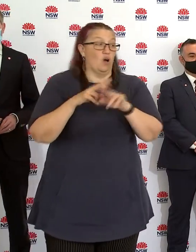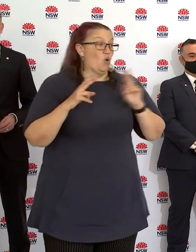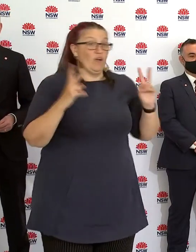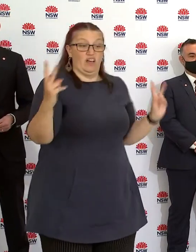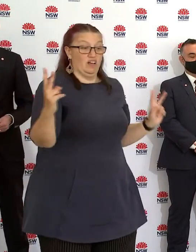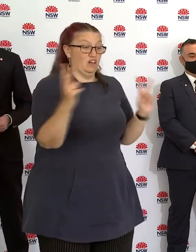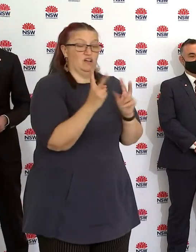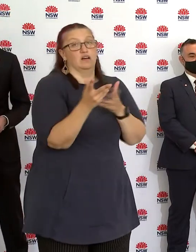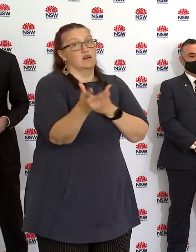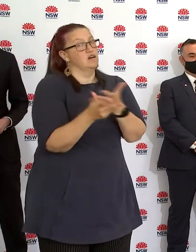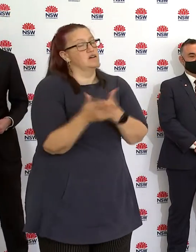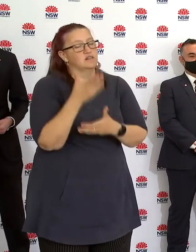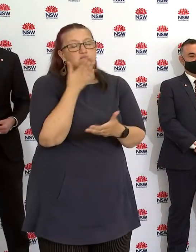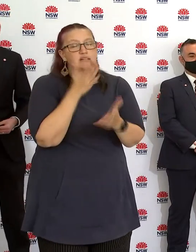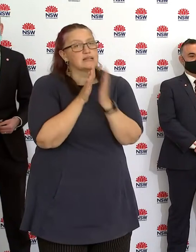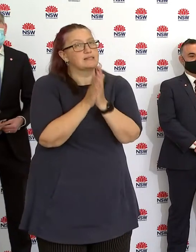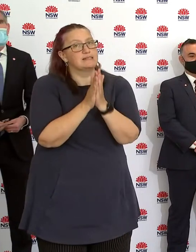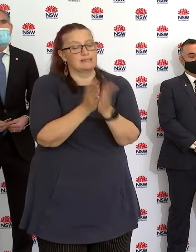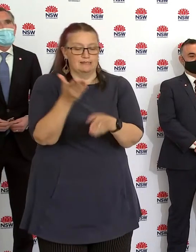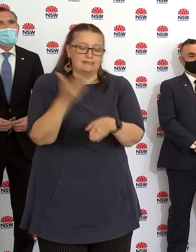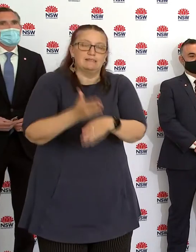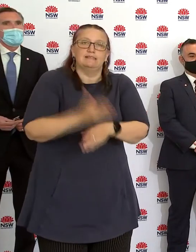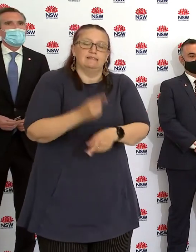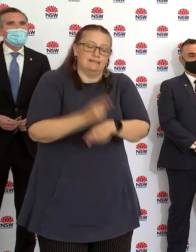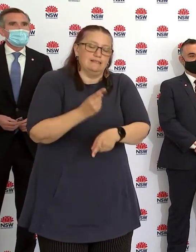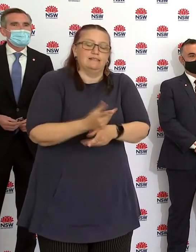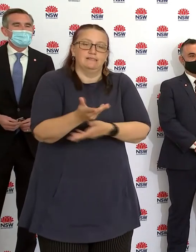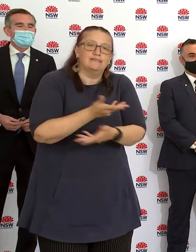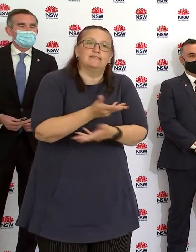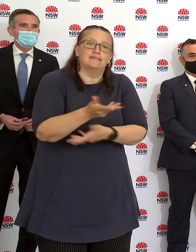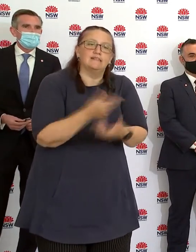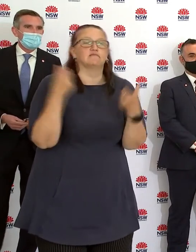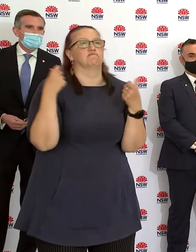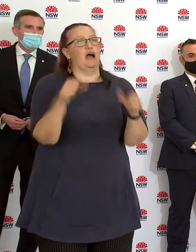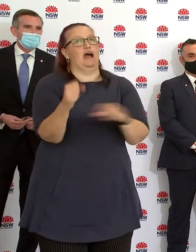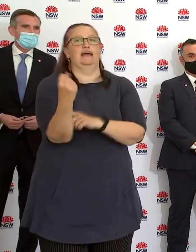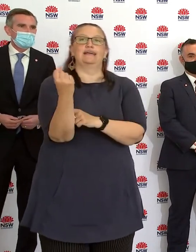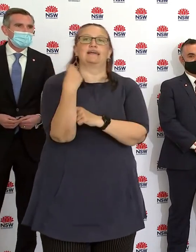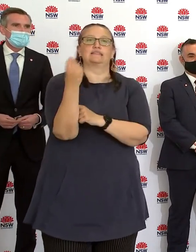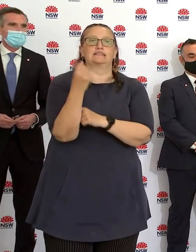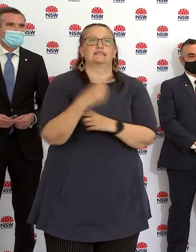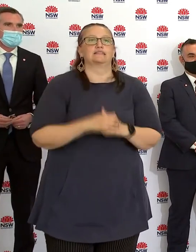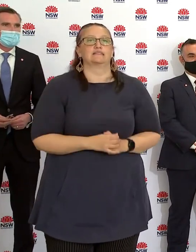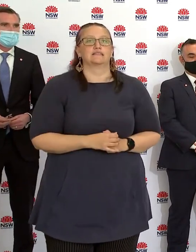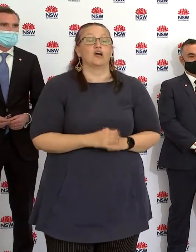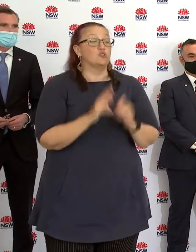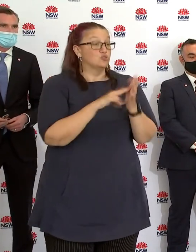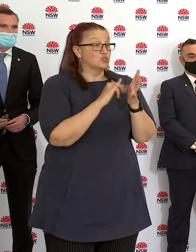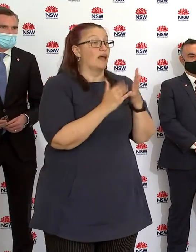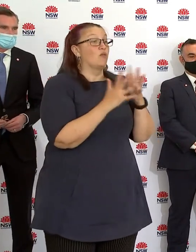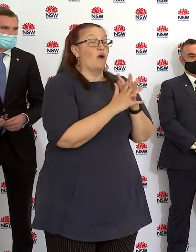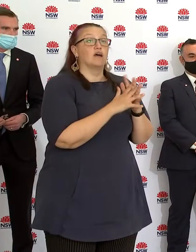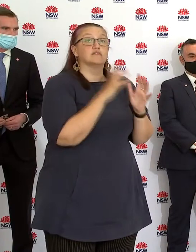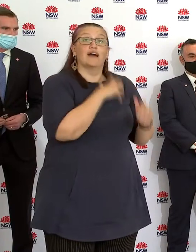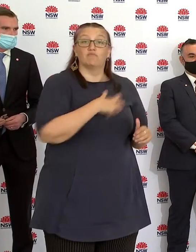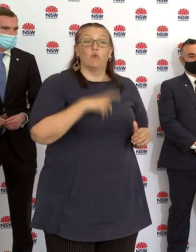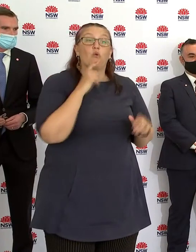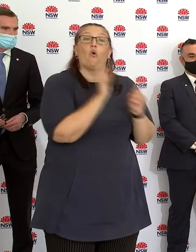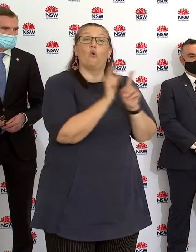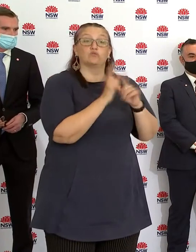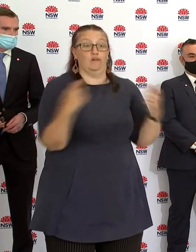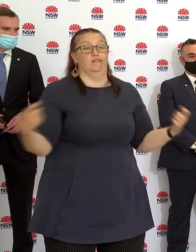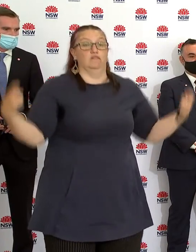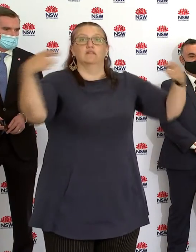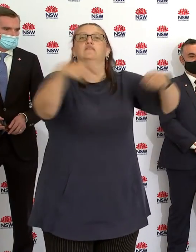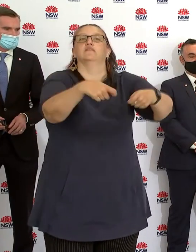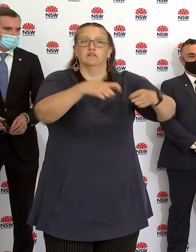requests for additional support. And of course, the New South Wales Government will also be kicking in our end of the bargain on that as well. And I'll allow the Treasurer to outline that. But let